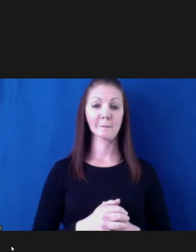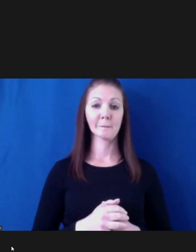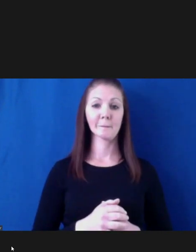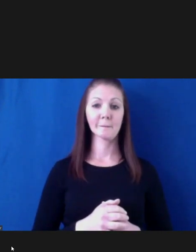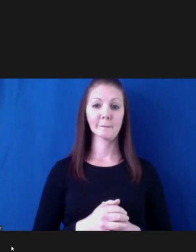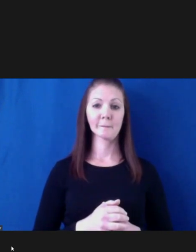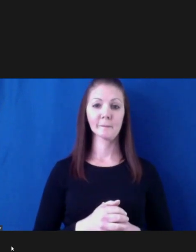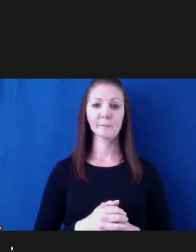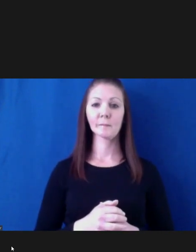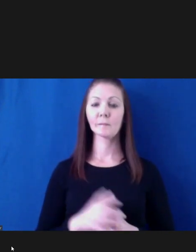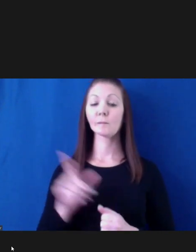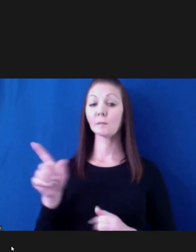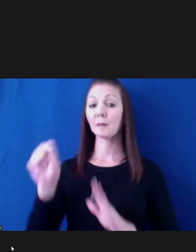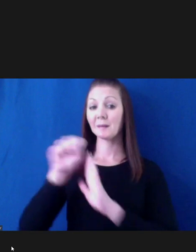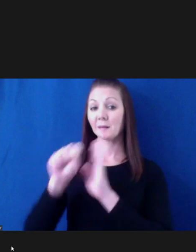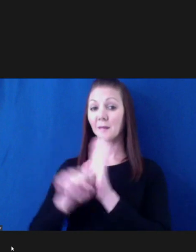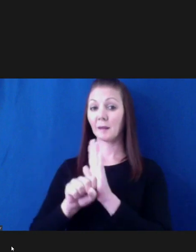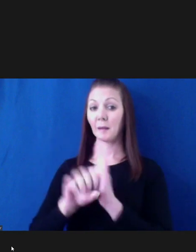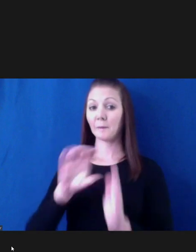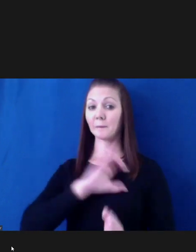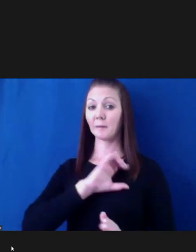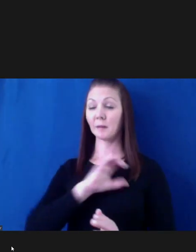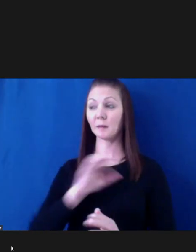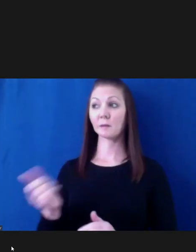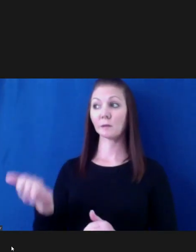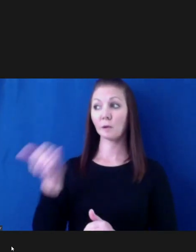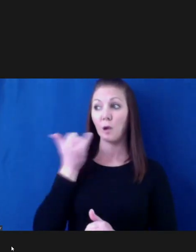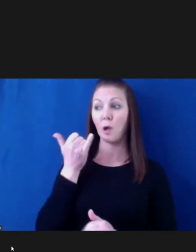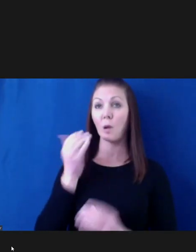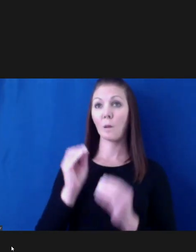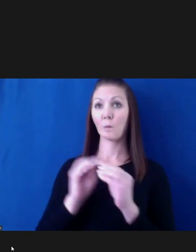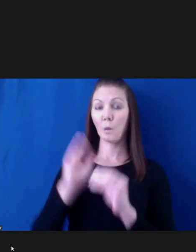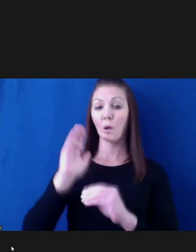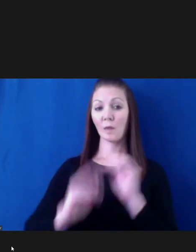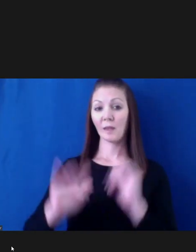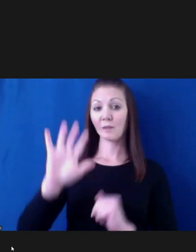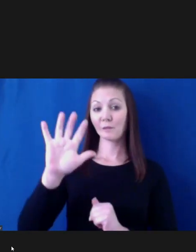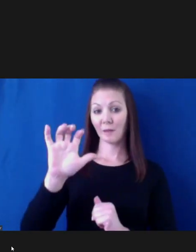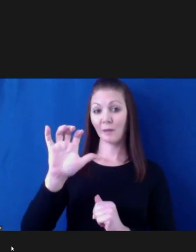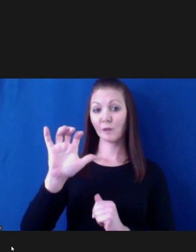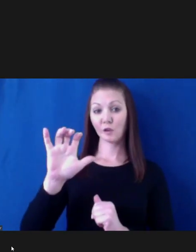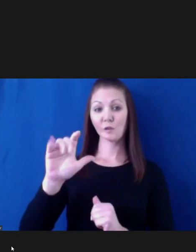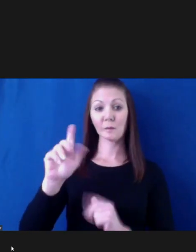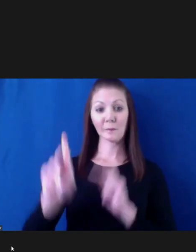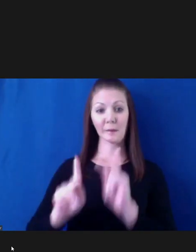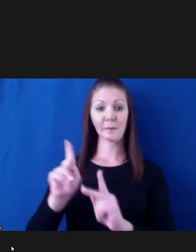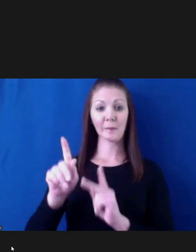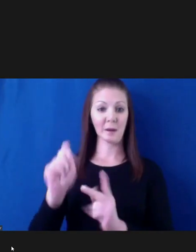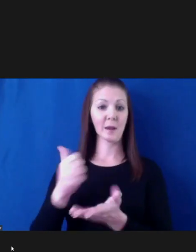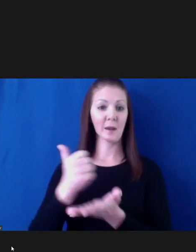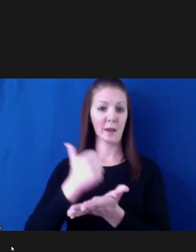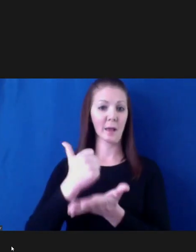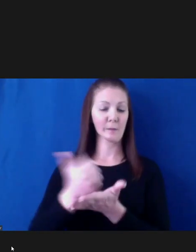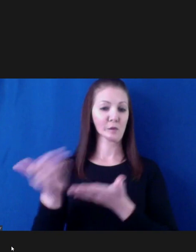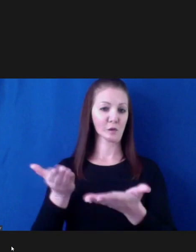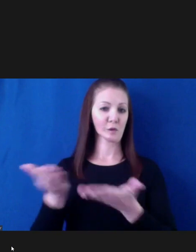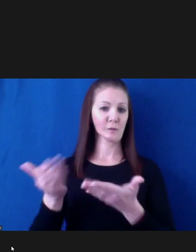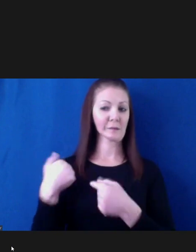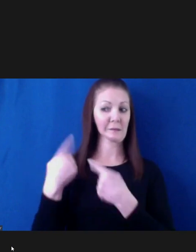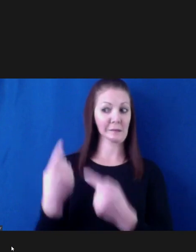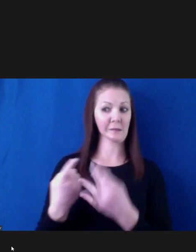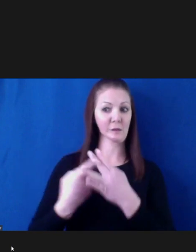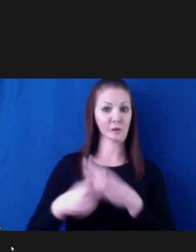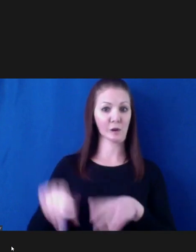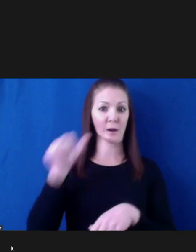State police have received over 500 calls for service since the start of the storm from,